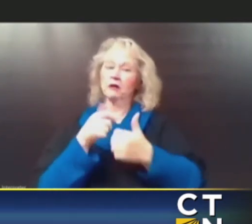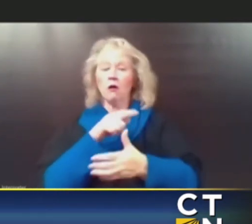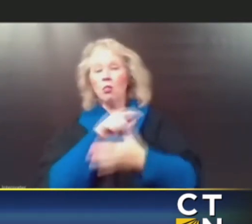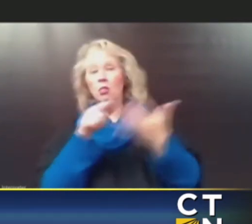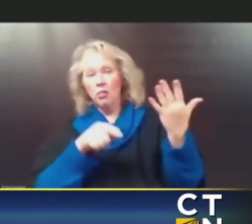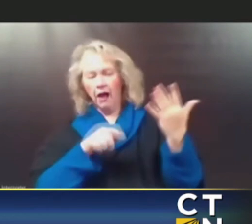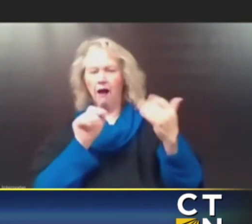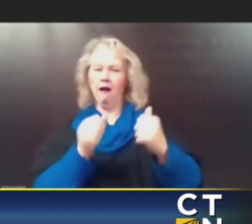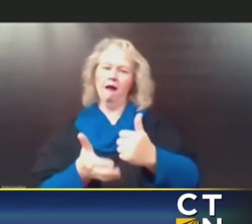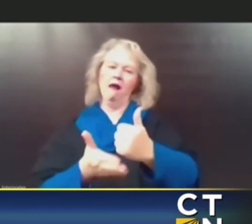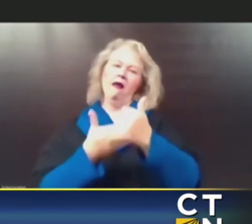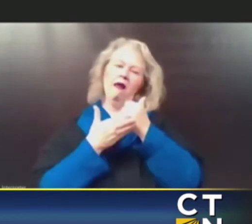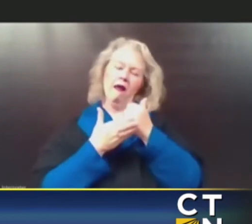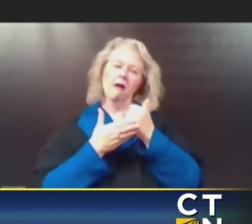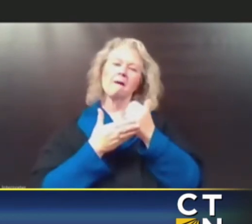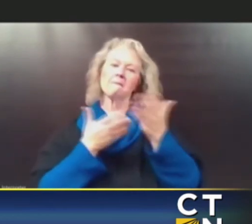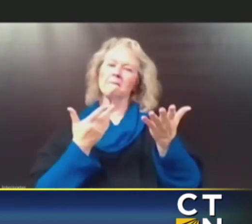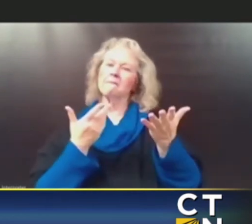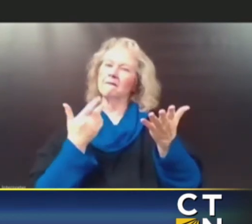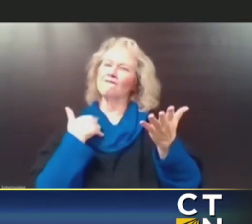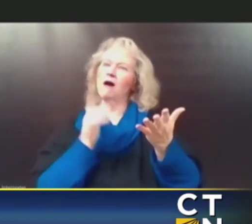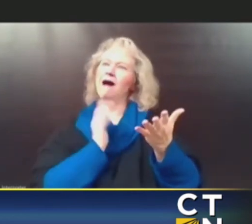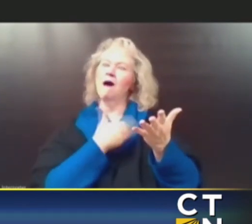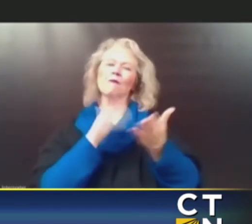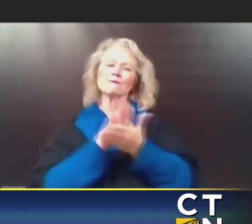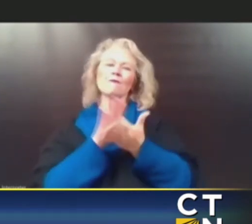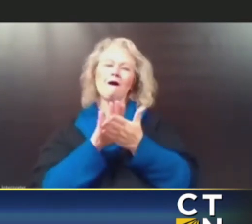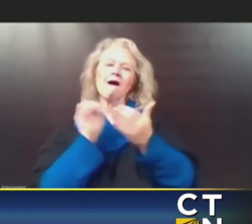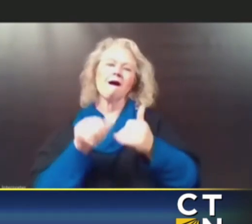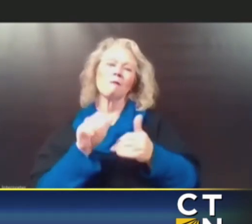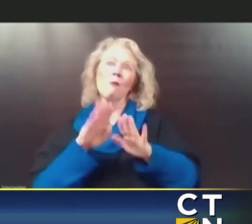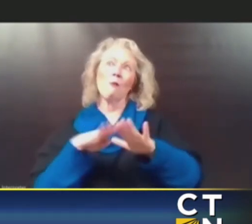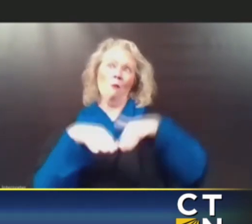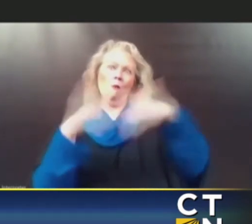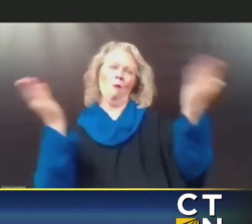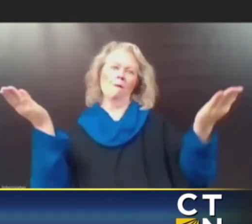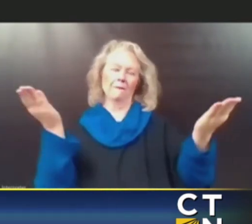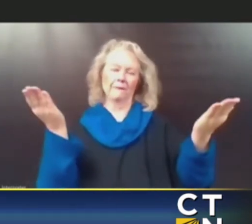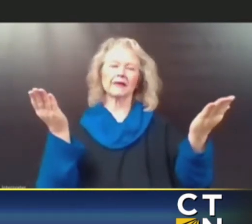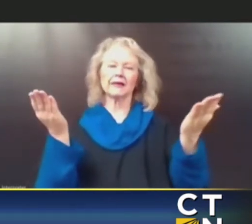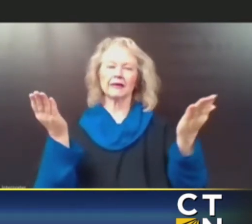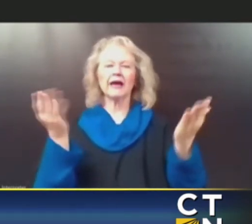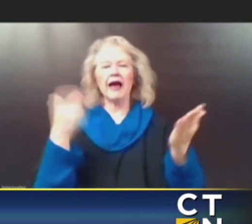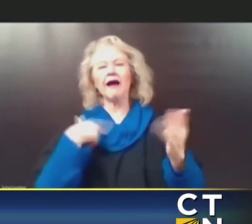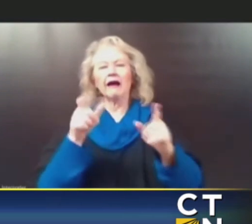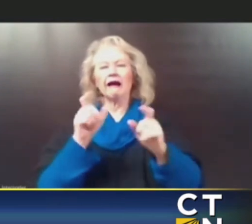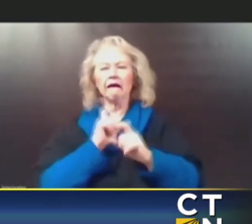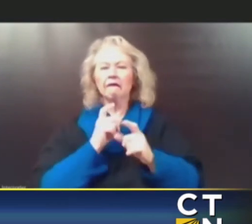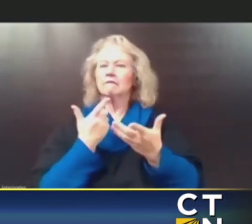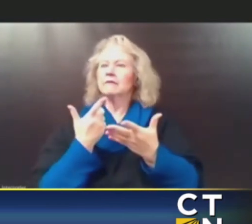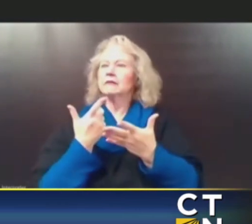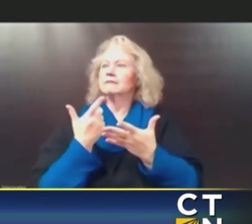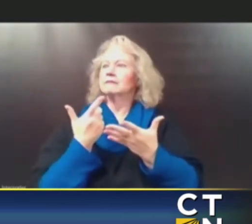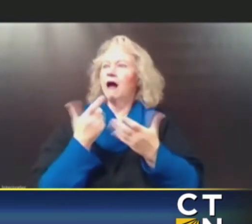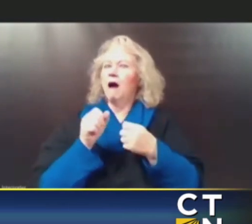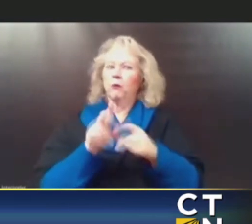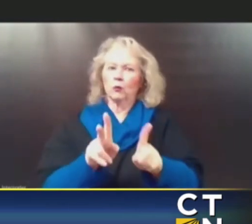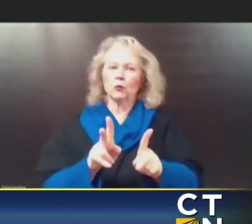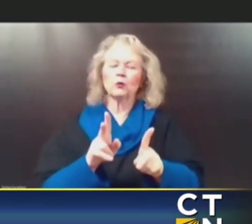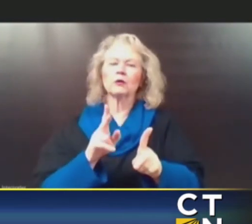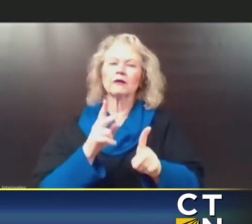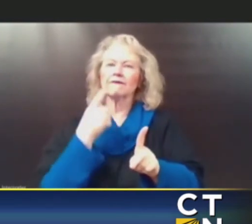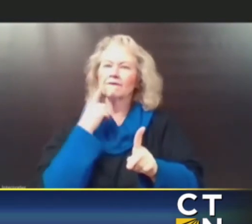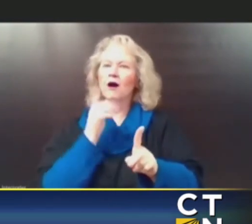that have kept our schools open and continue to provide us what we need to make sure our students and staff